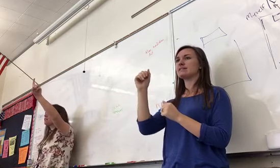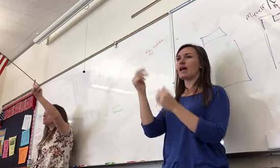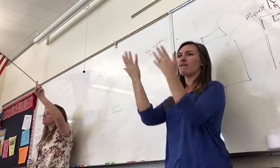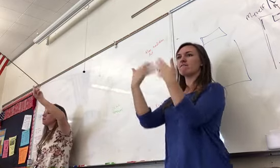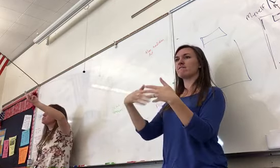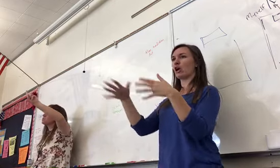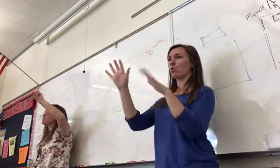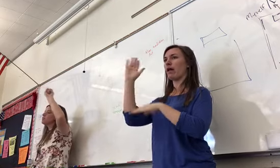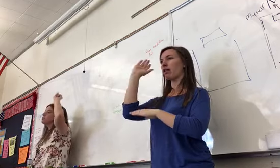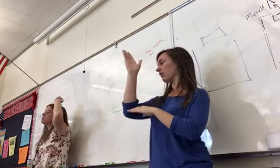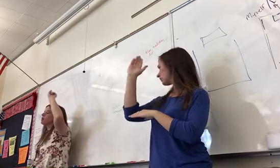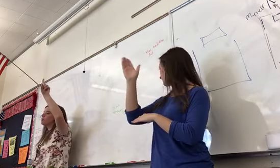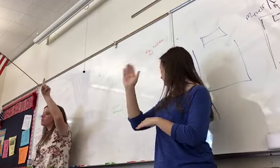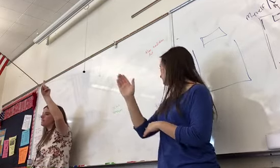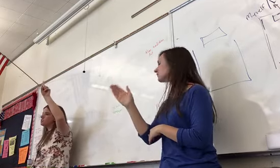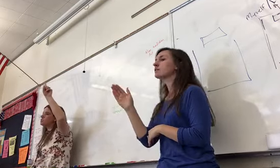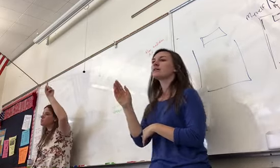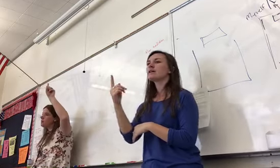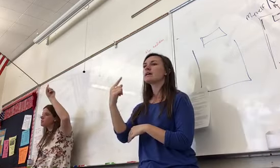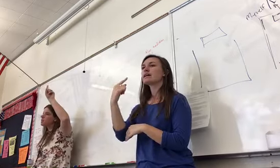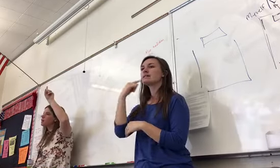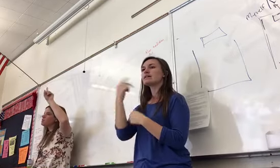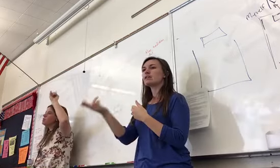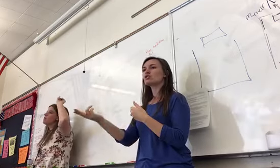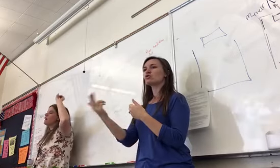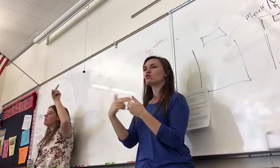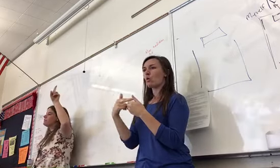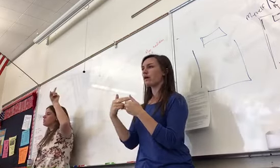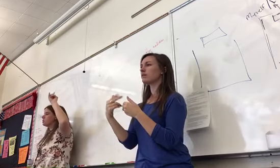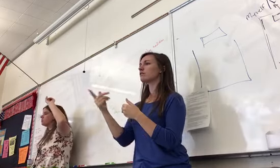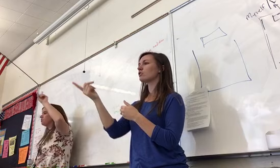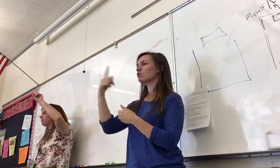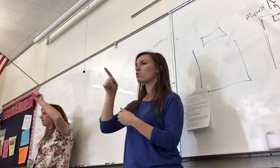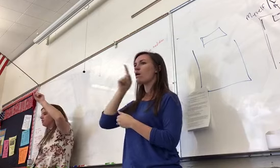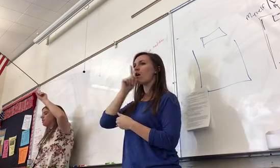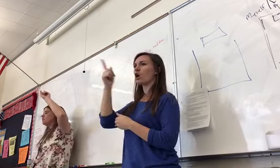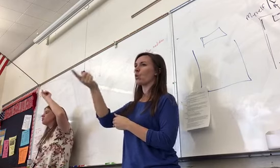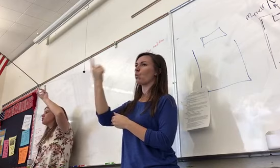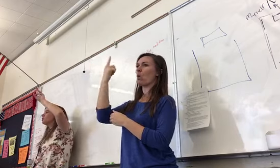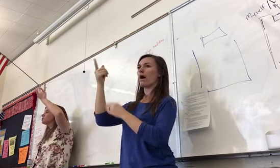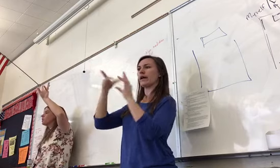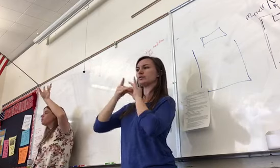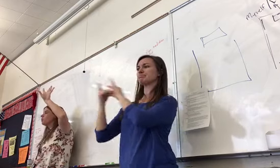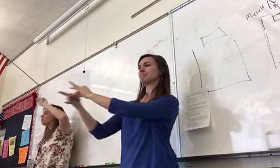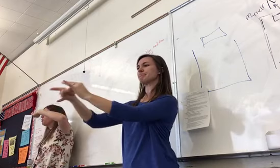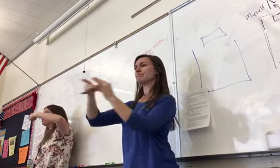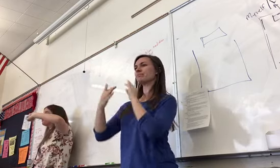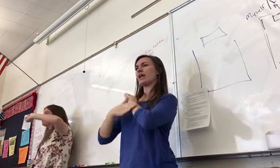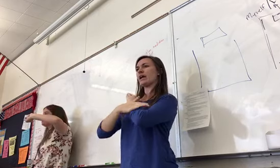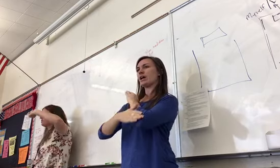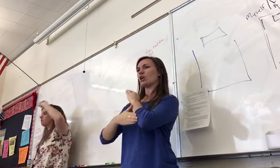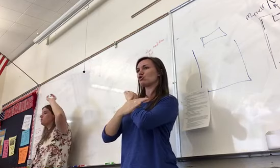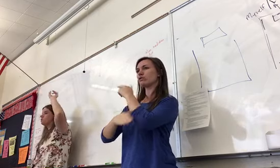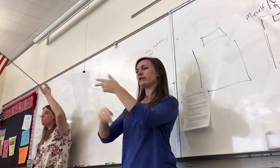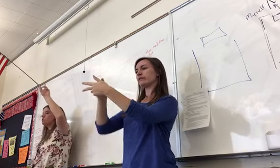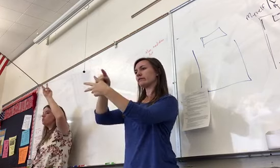together as a country. You are one nation of America. Have national unity. Two and three are the most important ones. Two,